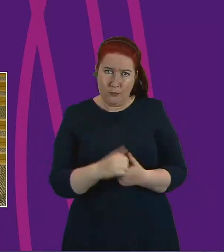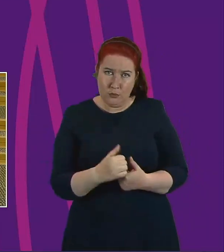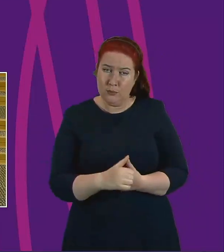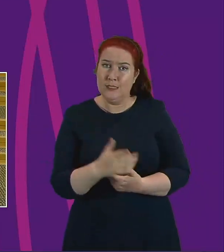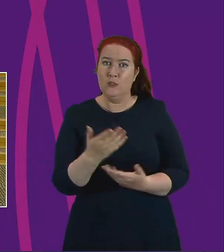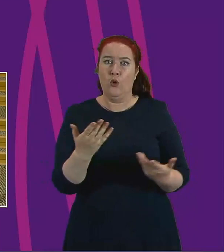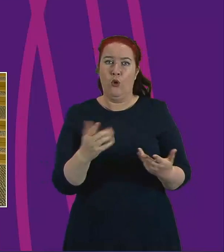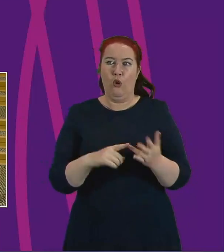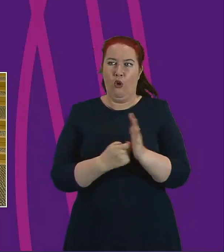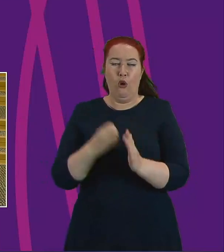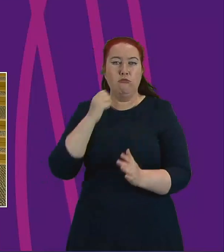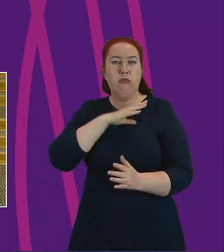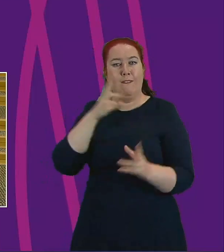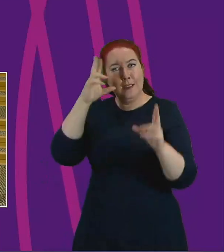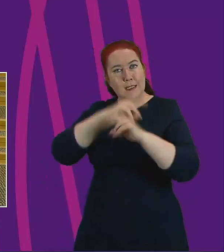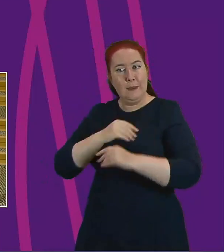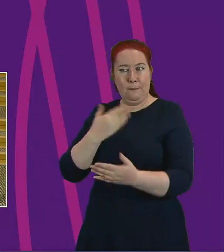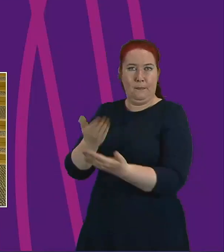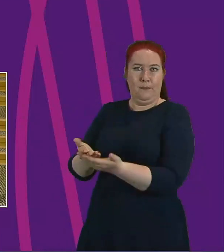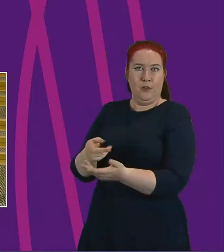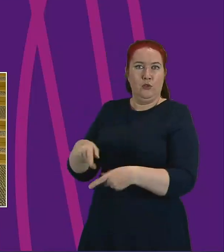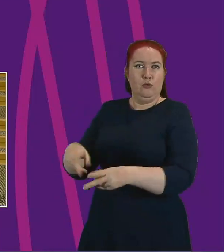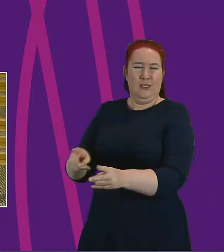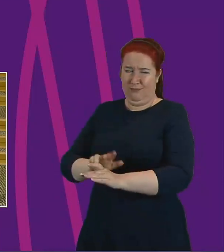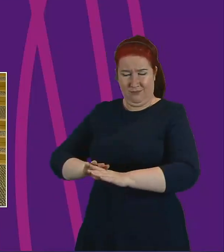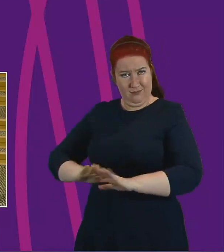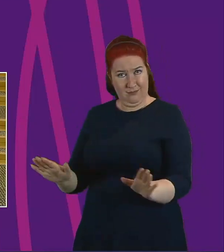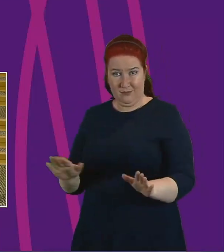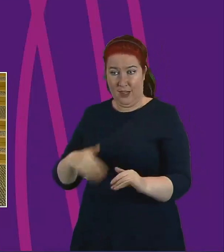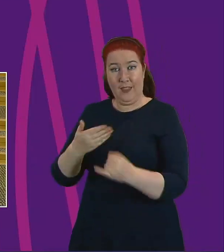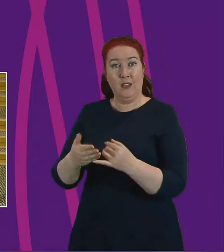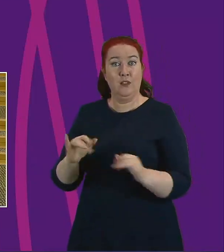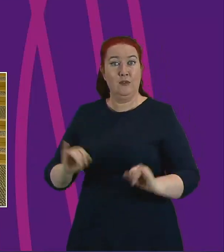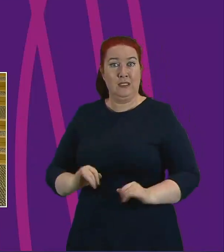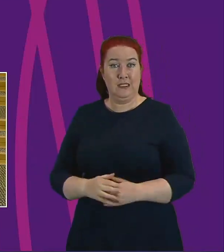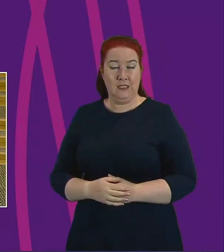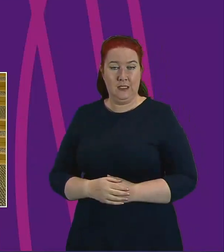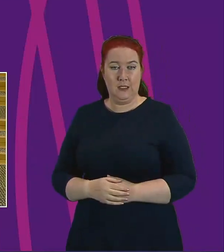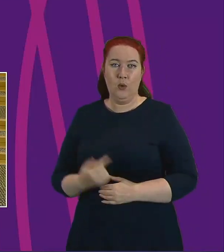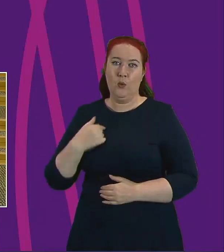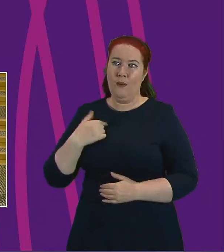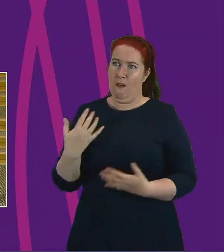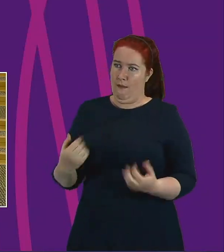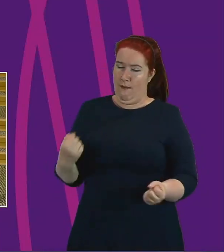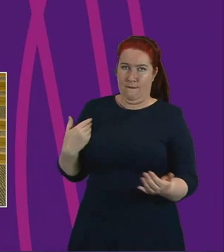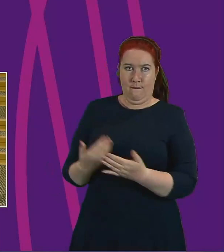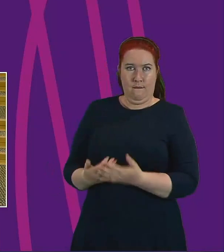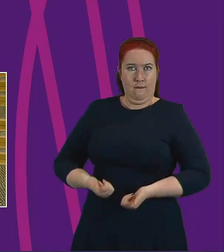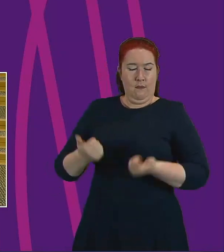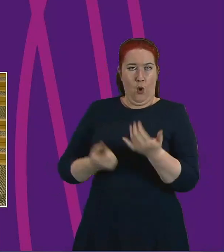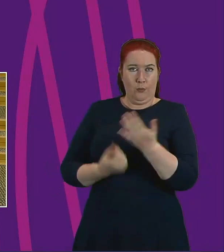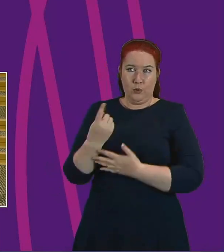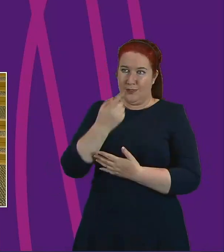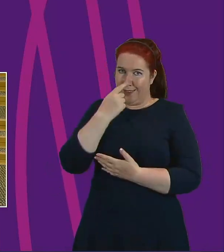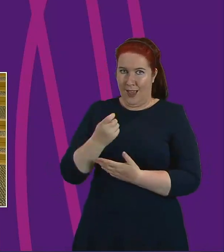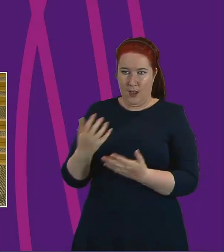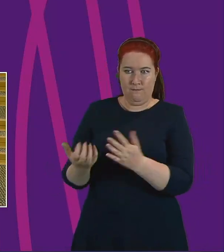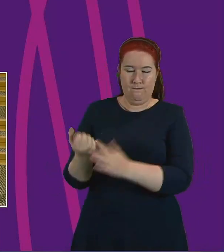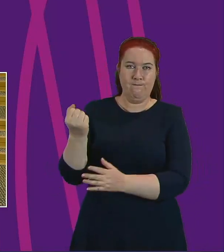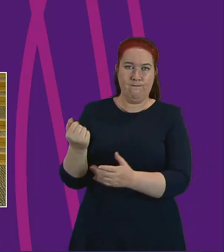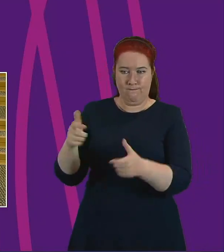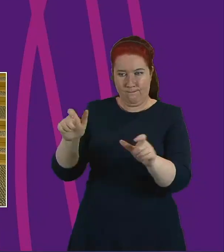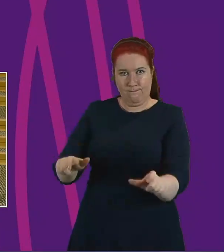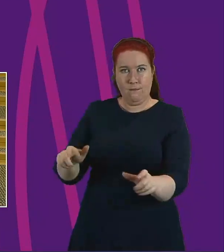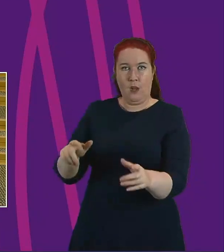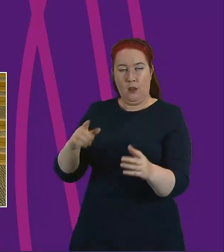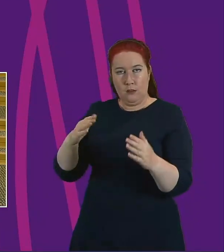the crisis ends. And our ambition is to capitalise on the unique opportunity we have to secure settled homes for those currently